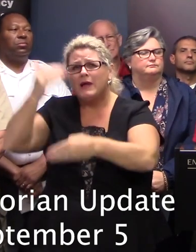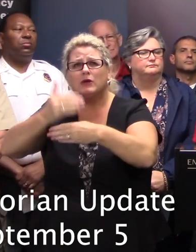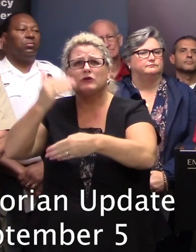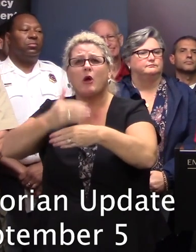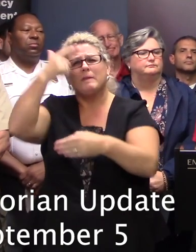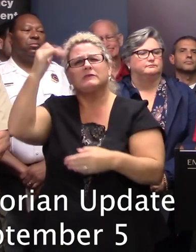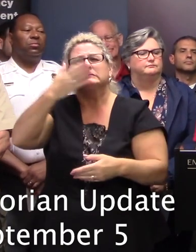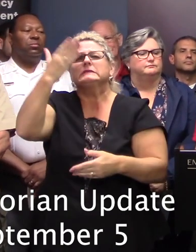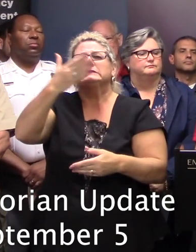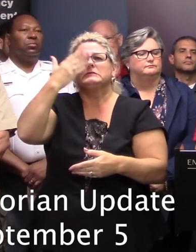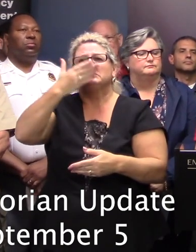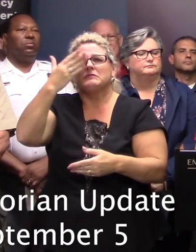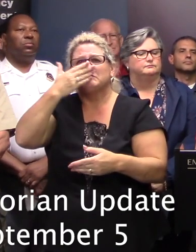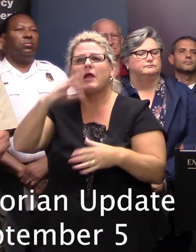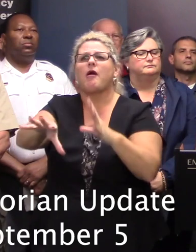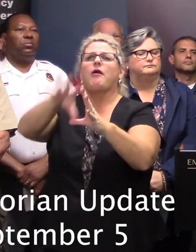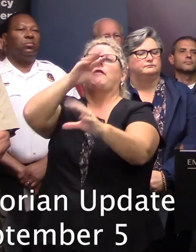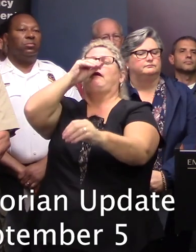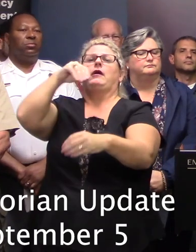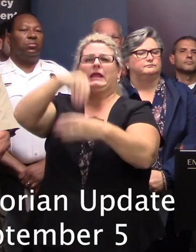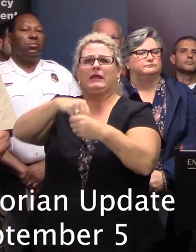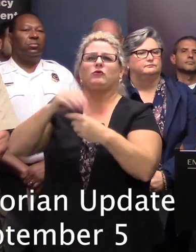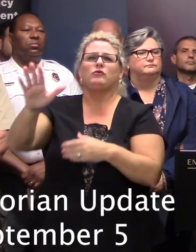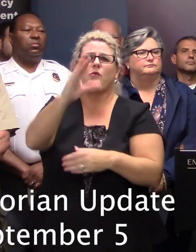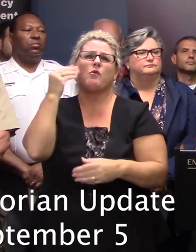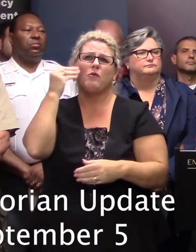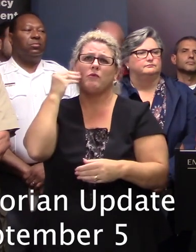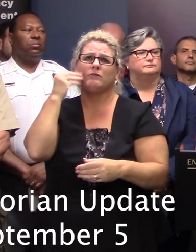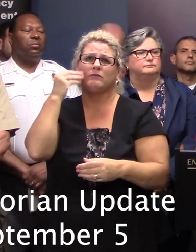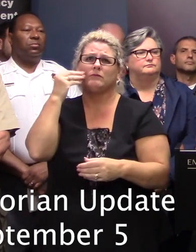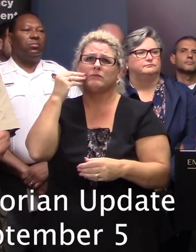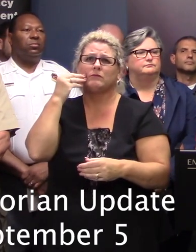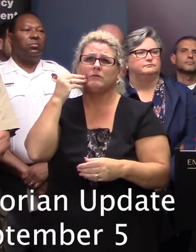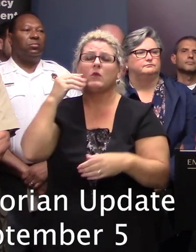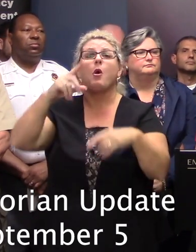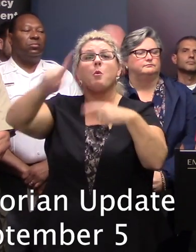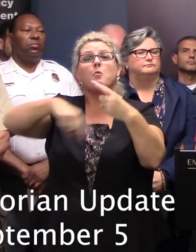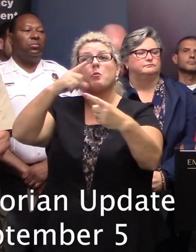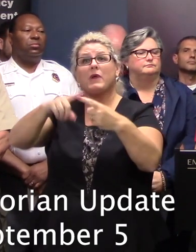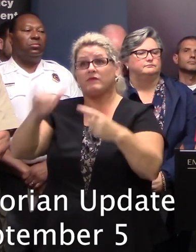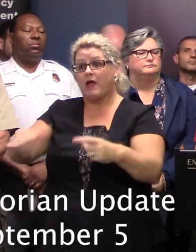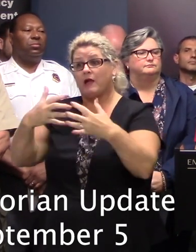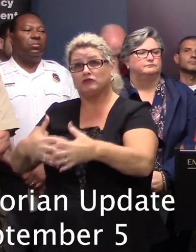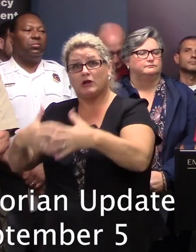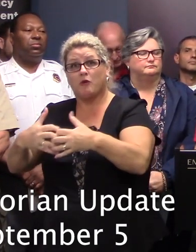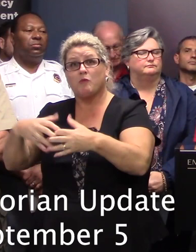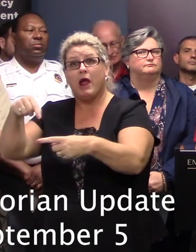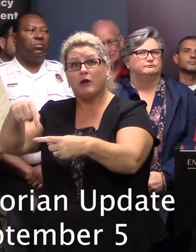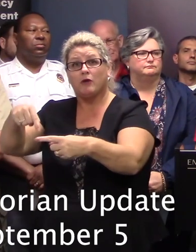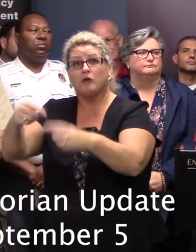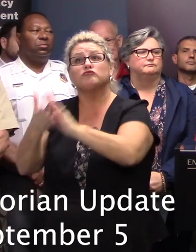exhaust humans might enter your home. Also, don't refuel those generators while they are running. Make sure that they are off